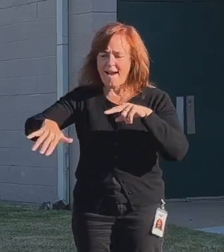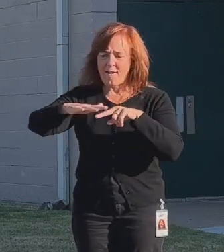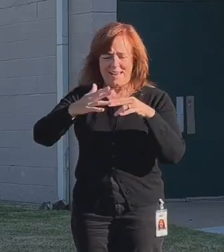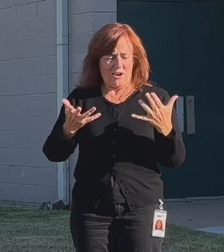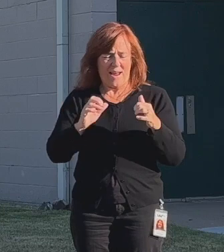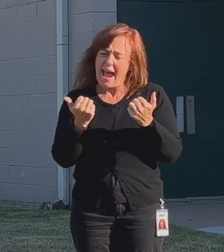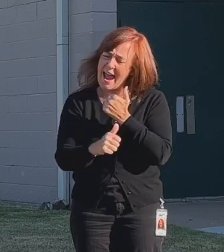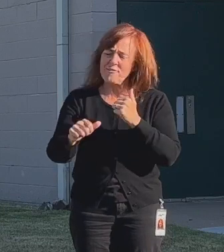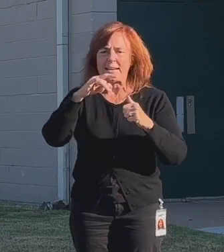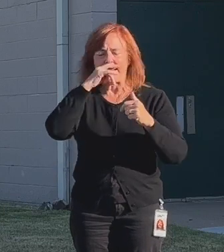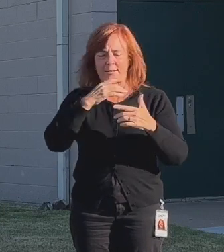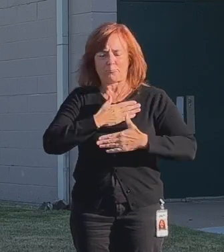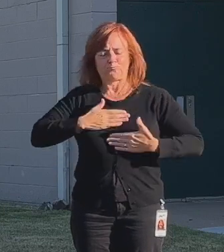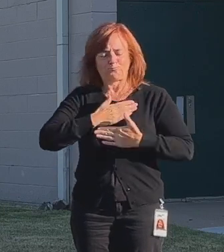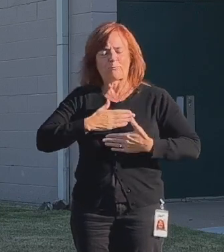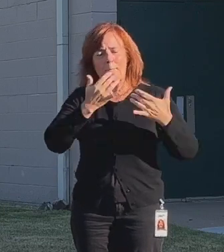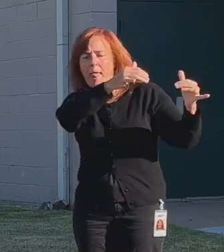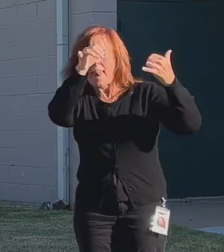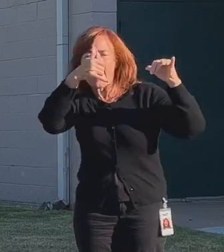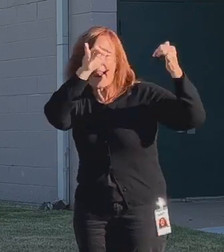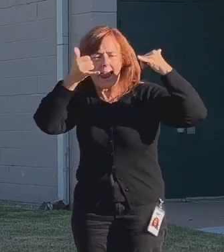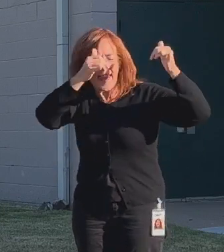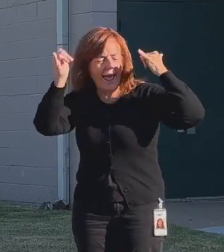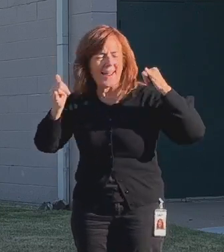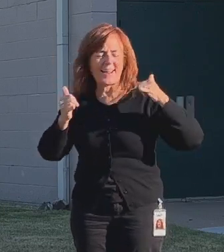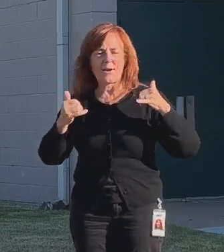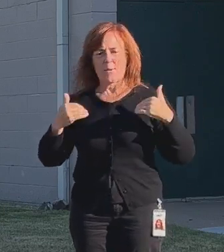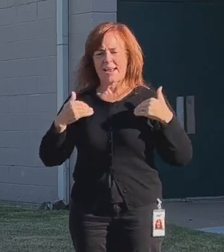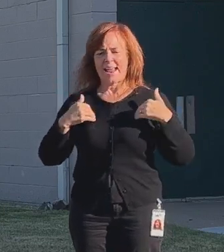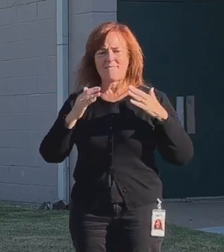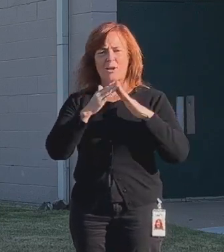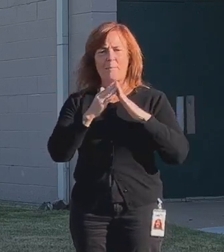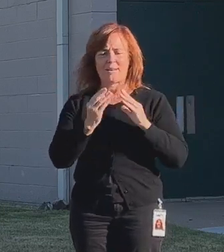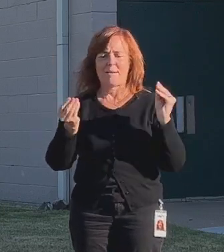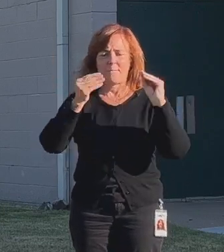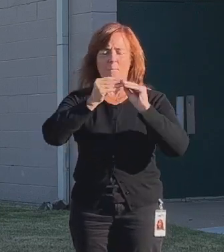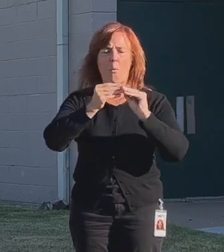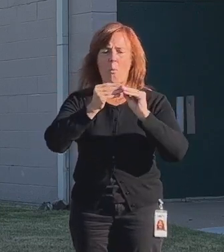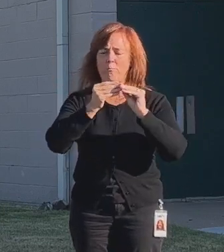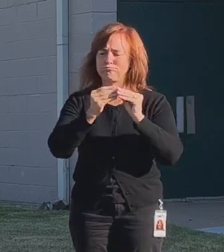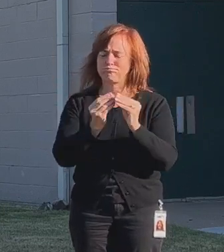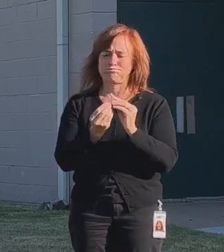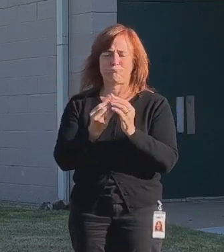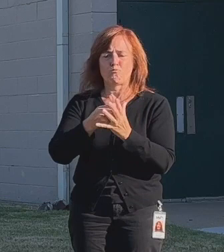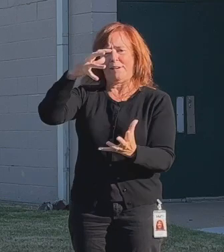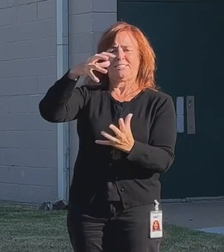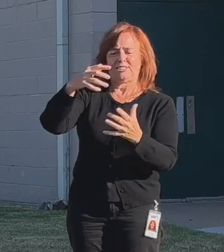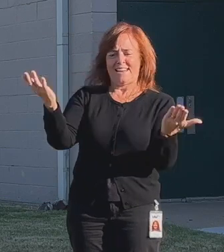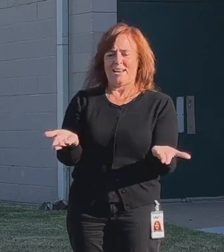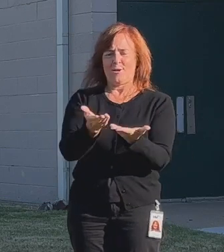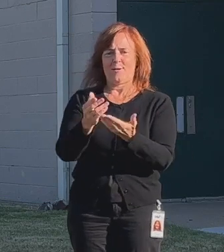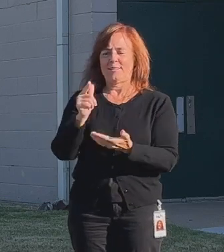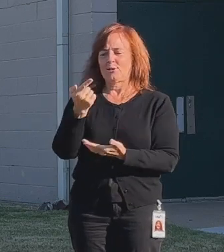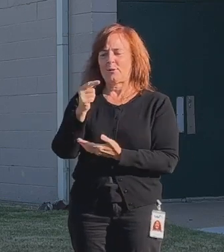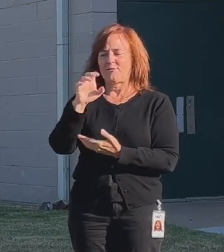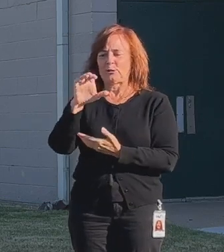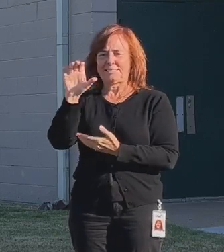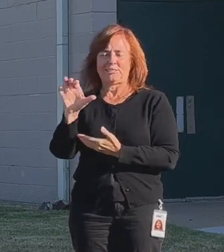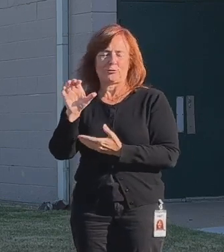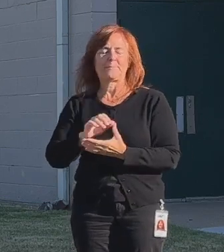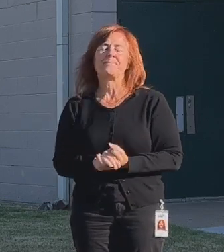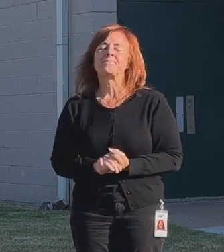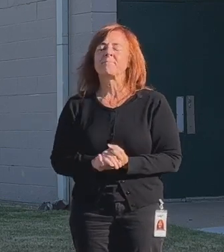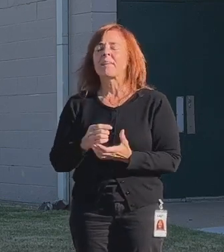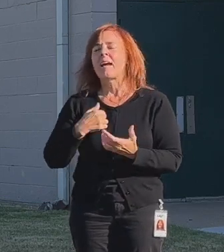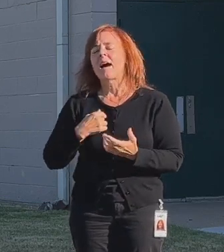every kid can have that kind of opportunity, and we can build community even further in the 21st century. I was